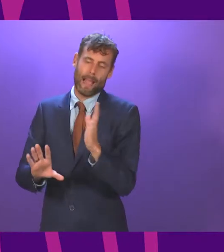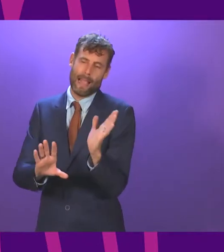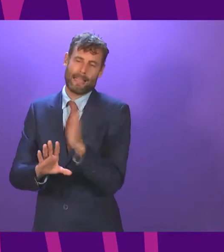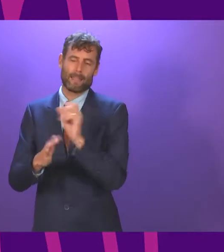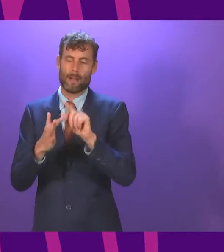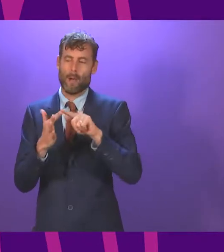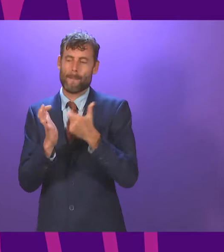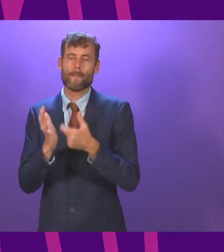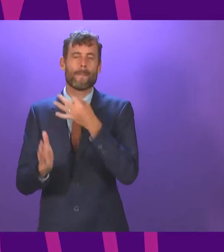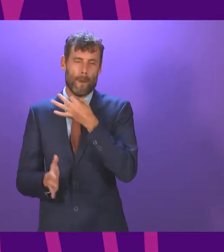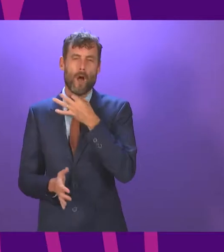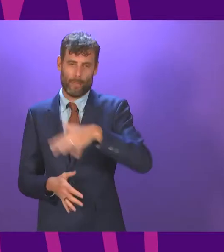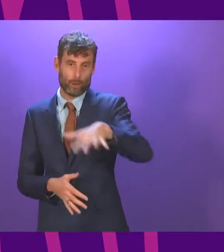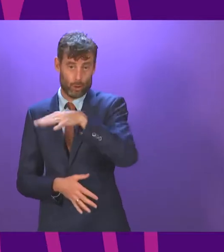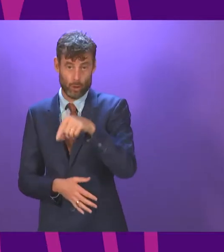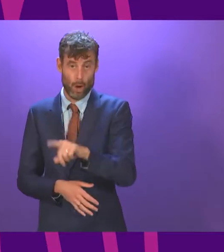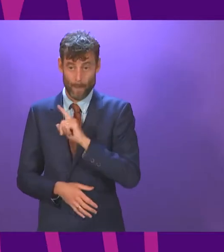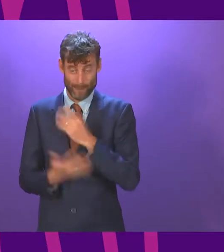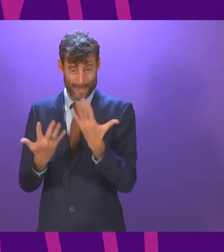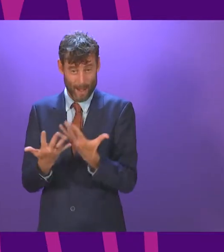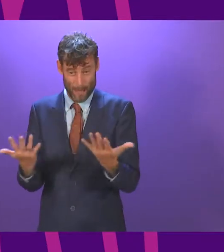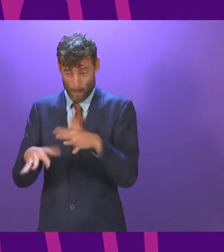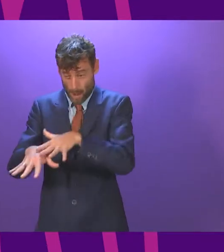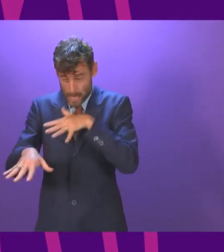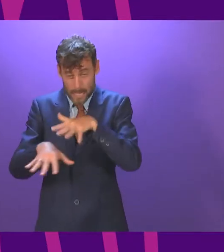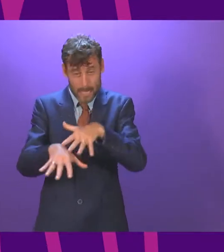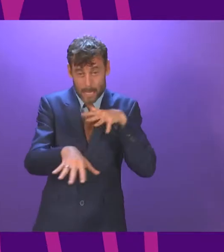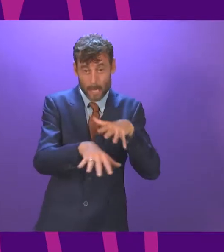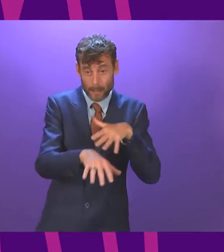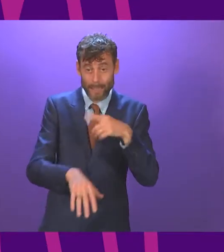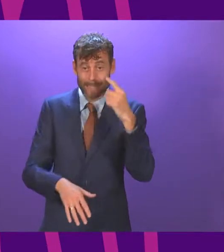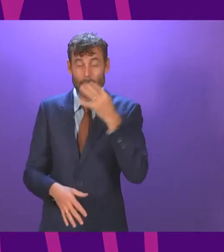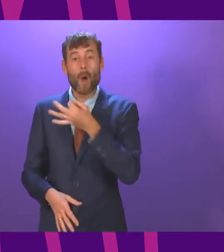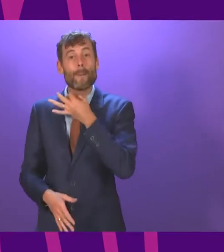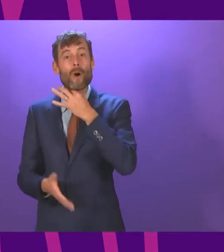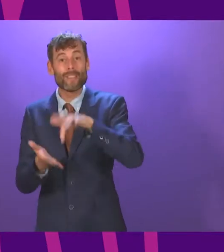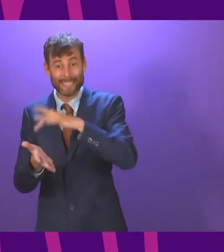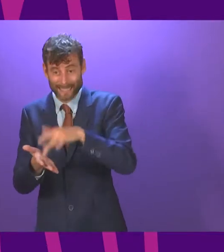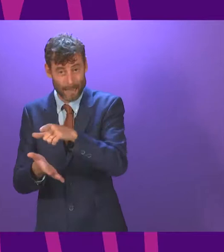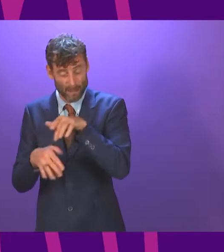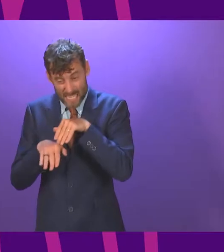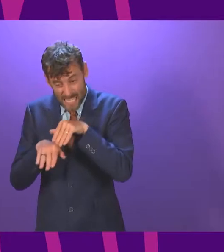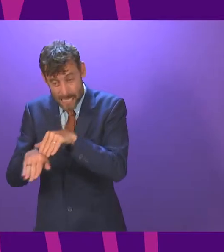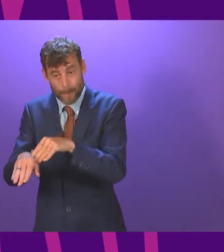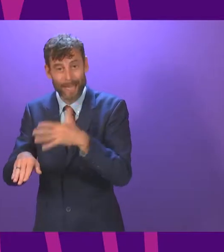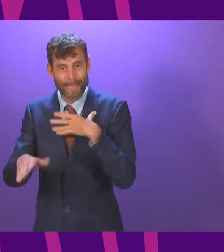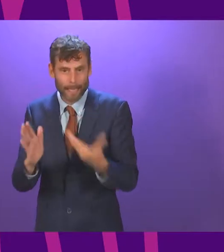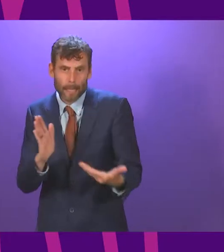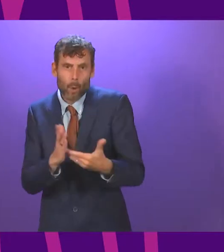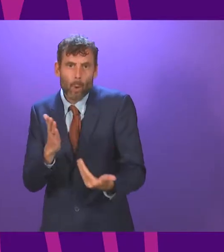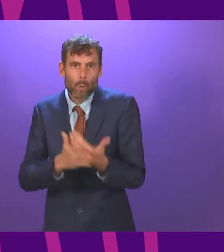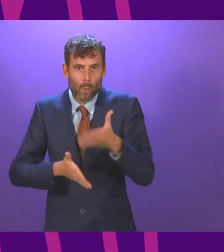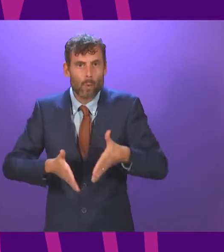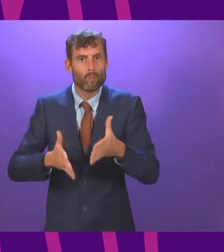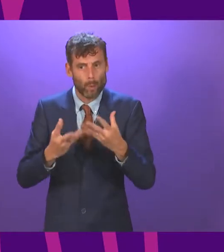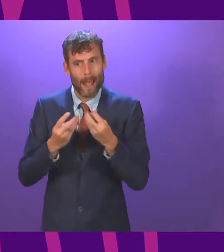congestion and air pollution already at dangerous levels in Perth's city centre. It is a project which depends upon financial assistance from